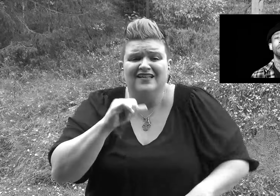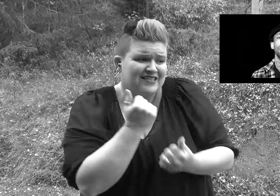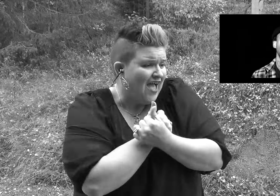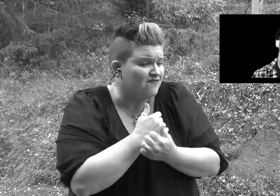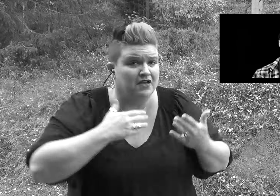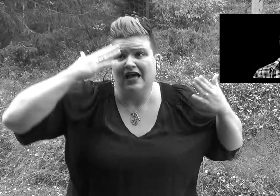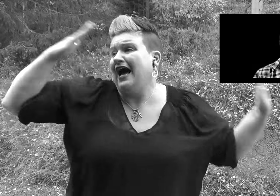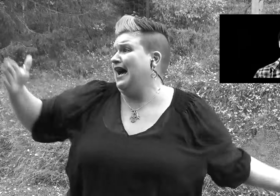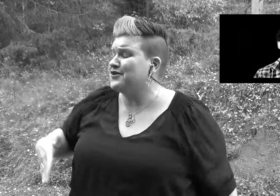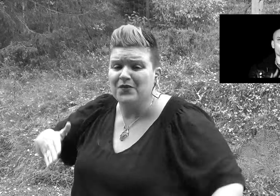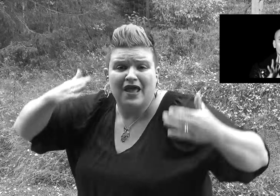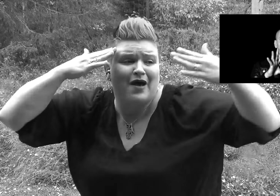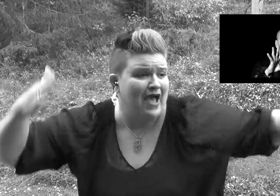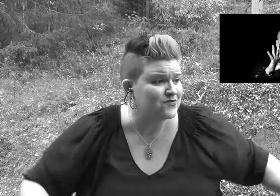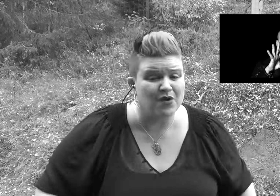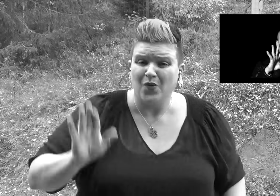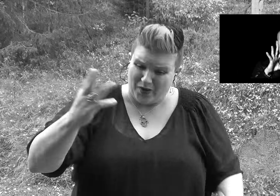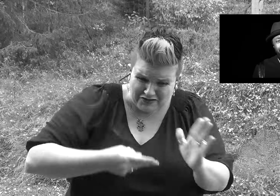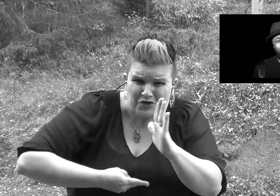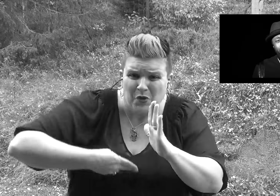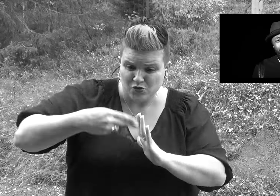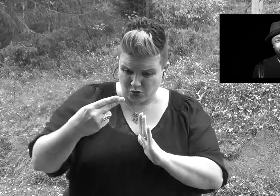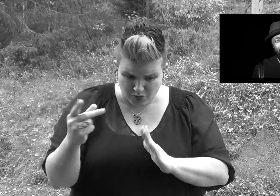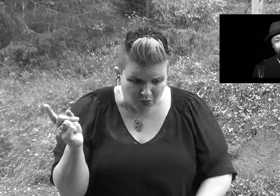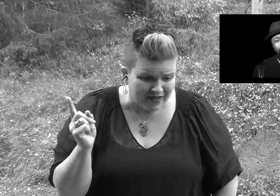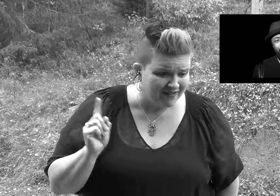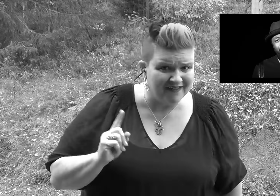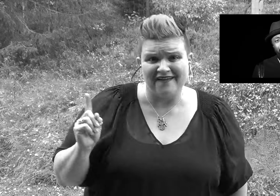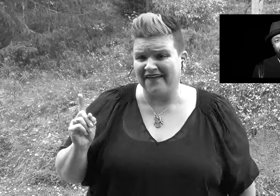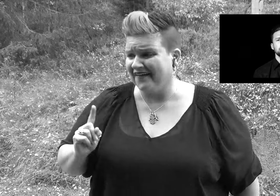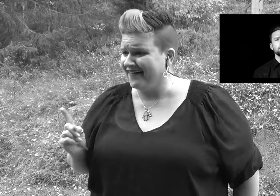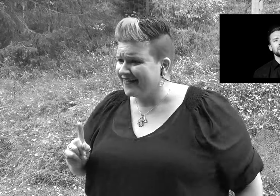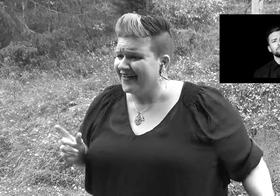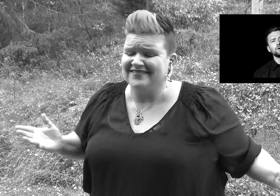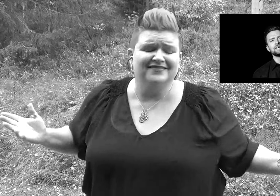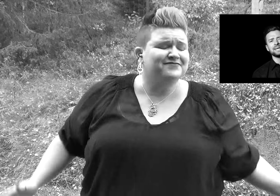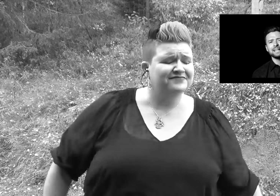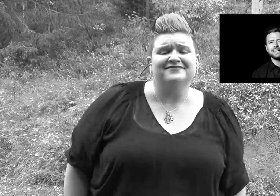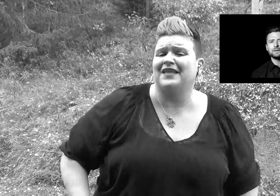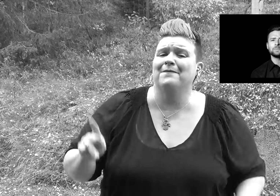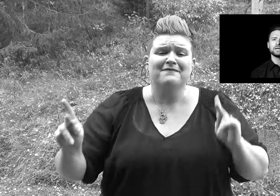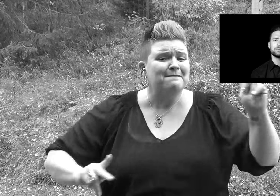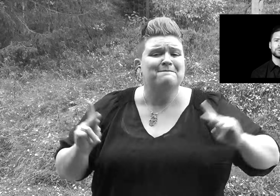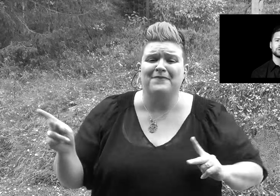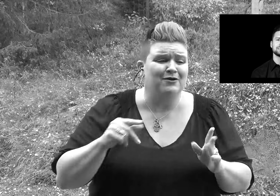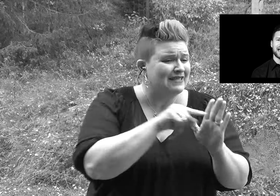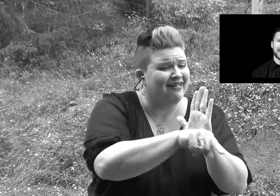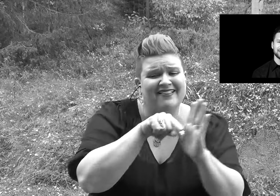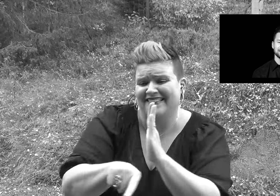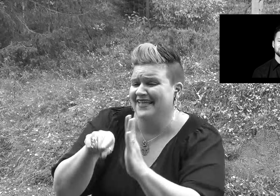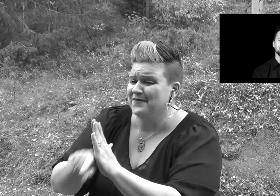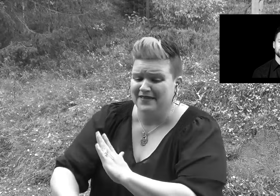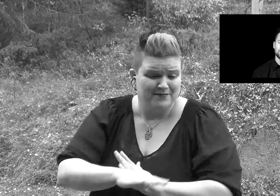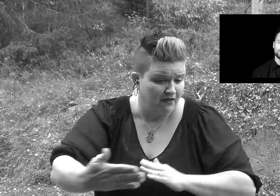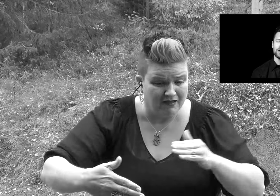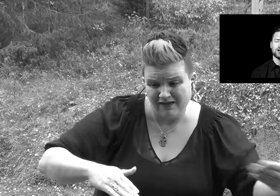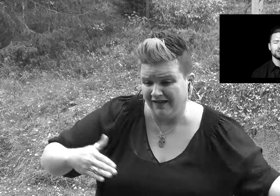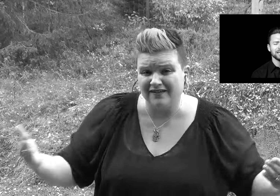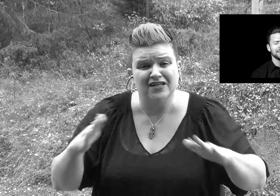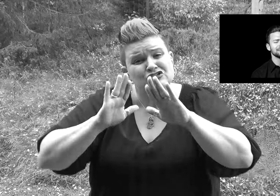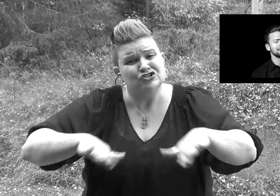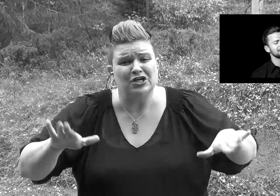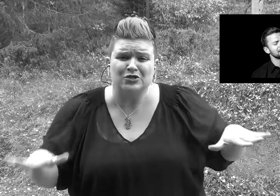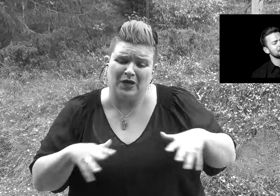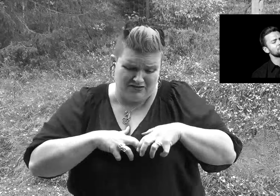y'all? I don't know Where's the truth, y'all? I don't know People killing, people dying Children